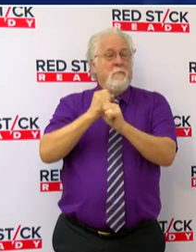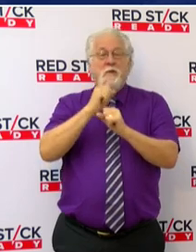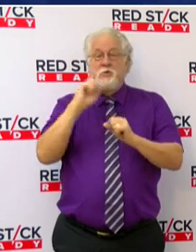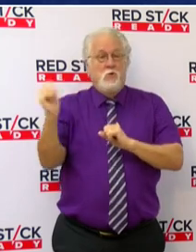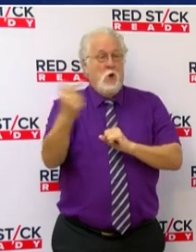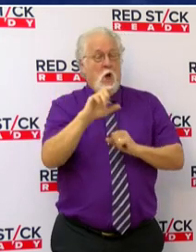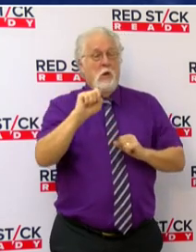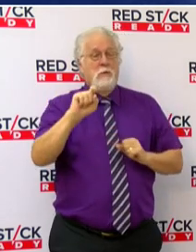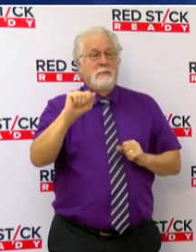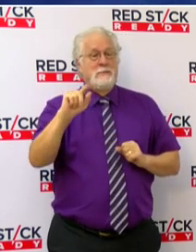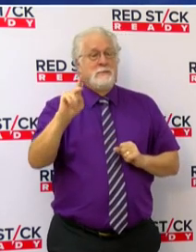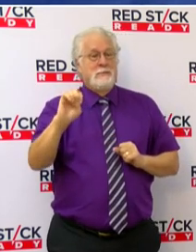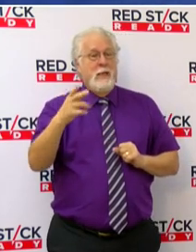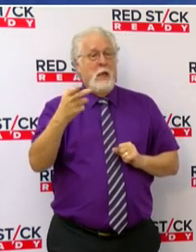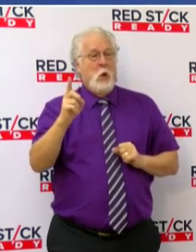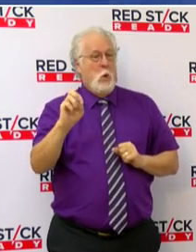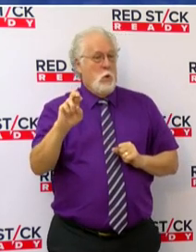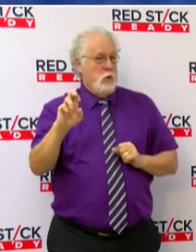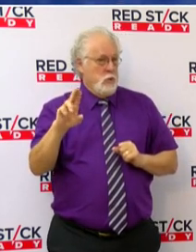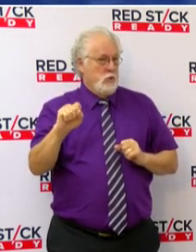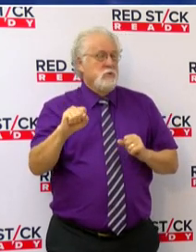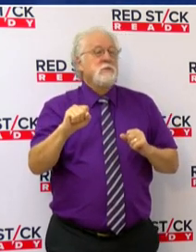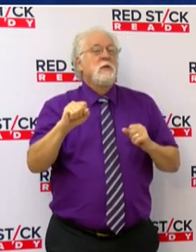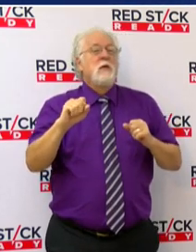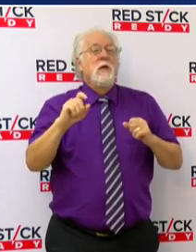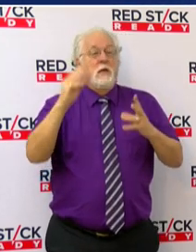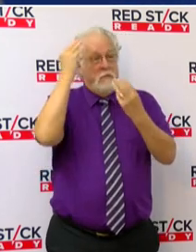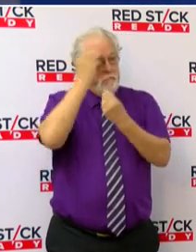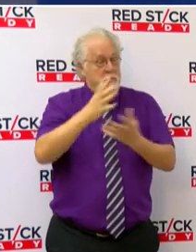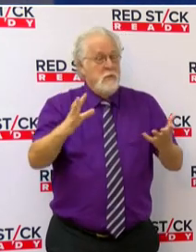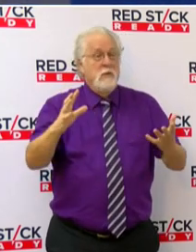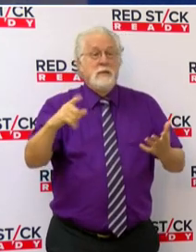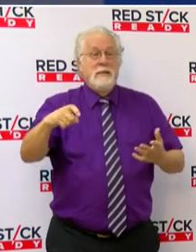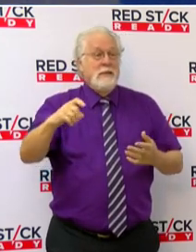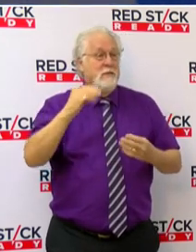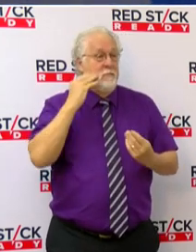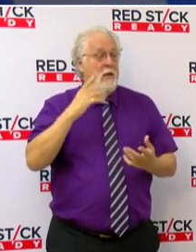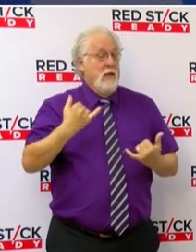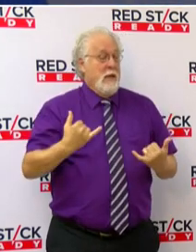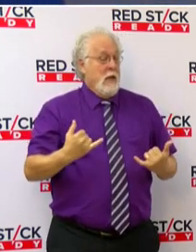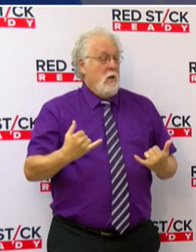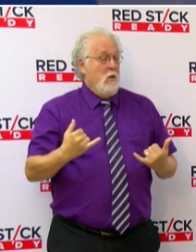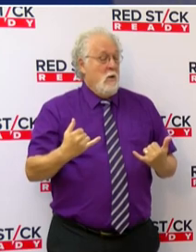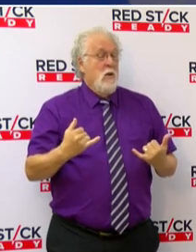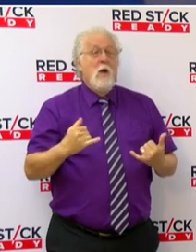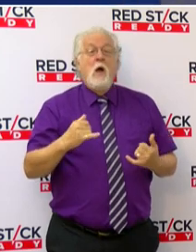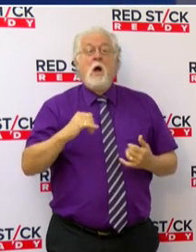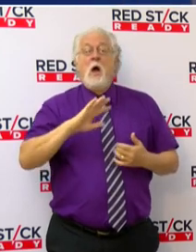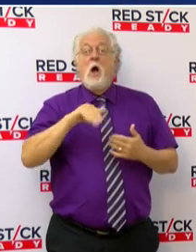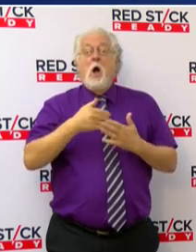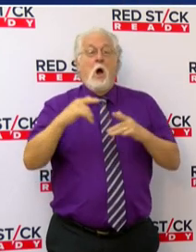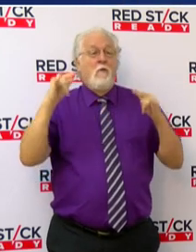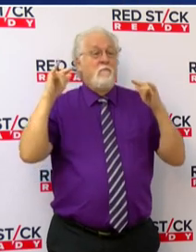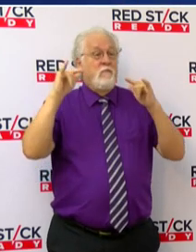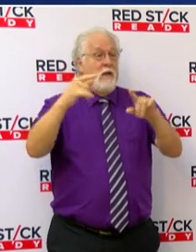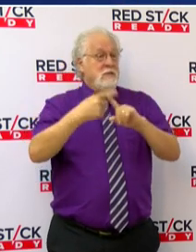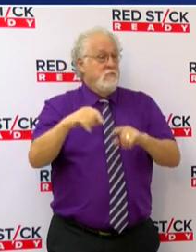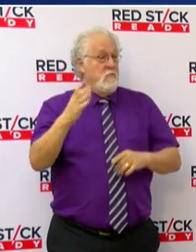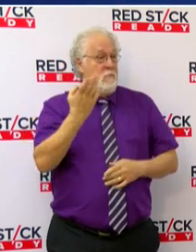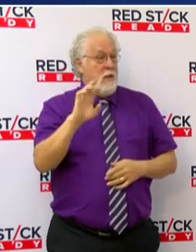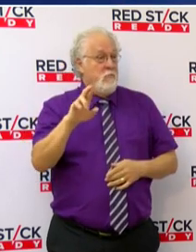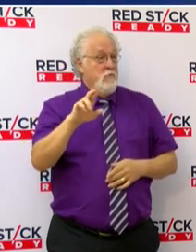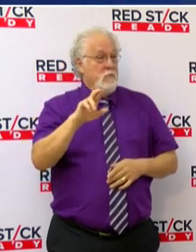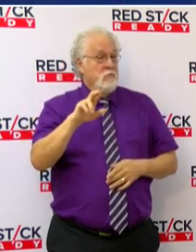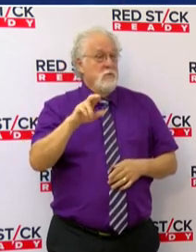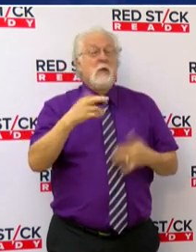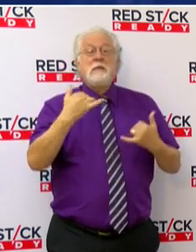prepared and to help spread any needed information to all of you. At this time, all flights out of Baton Rouge today